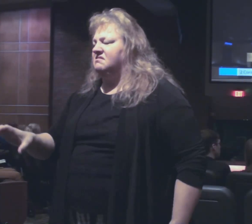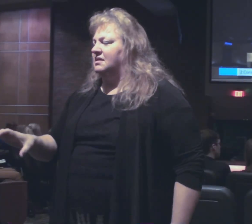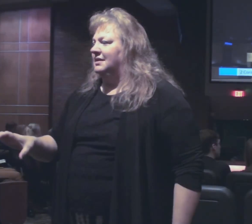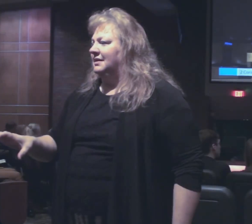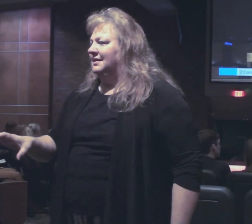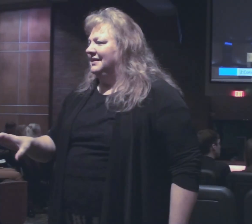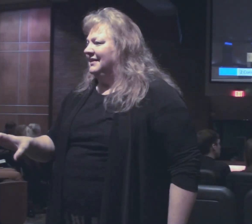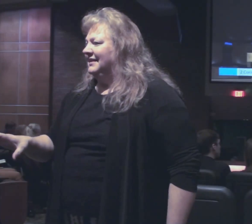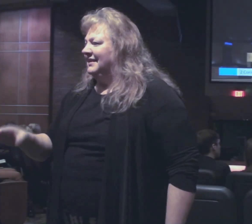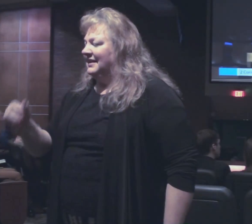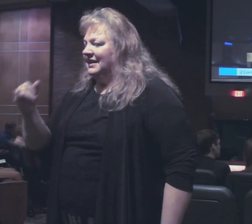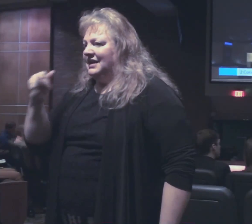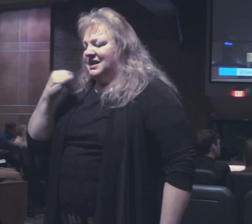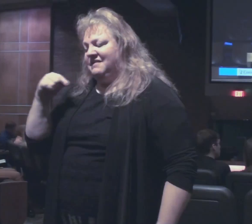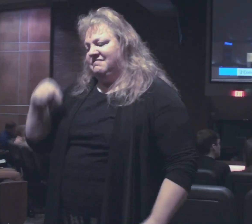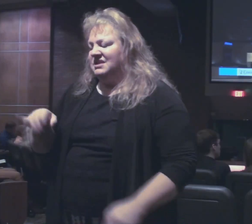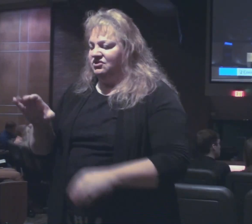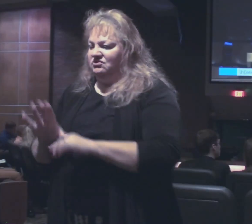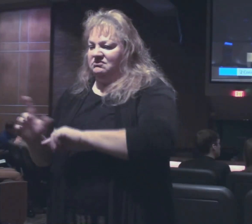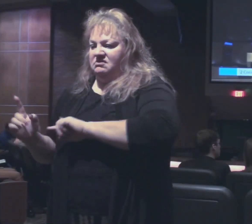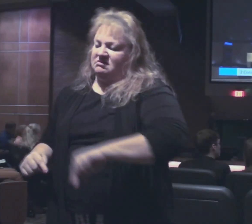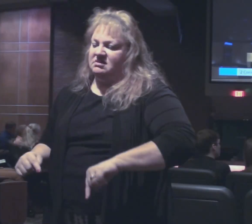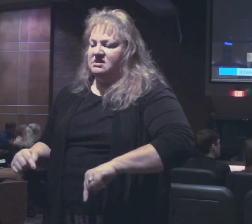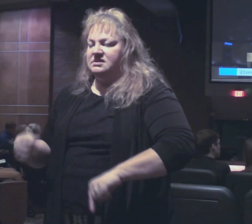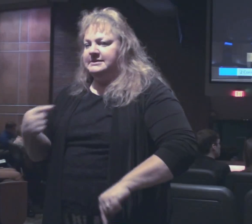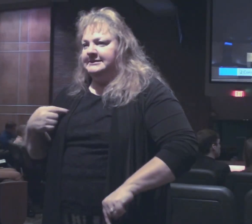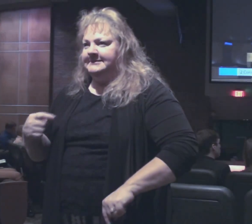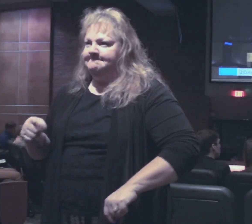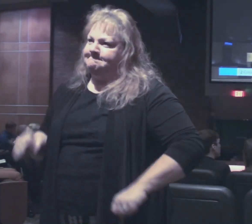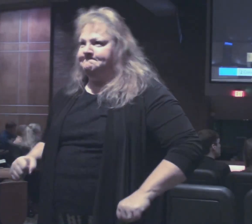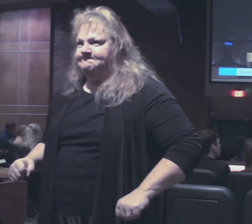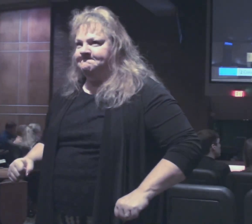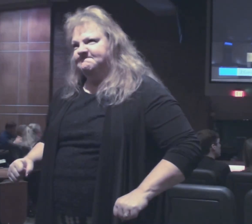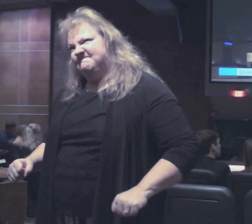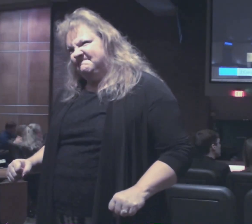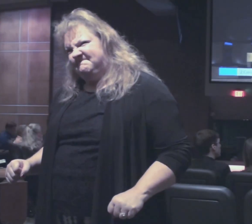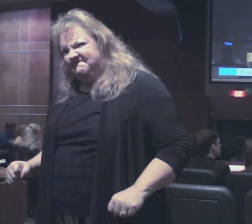If I'm going to attend this church, I guess I'll have to do it.